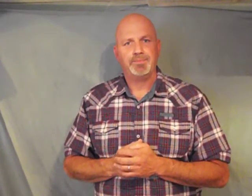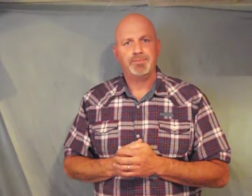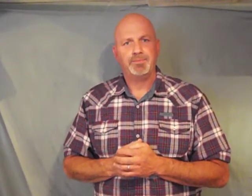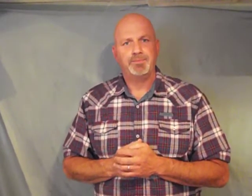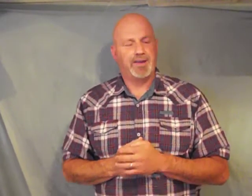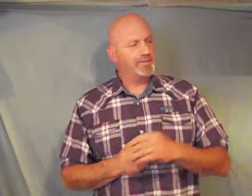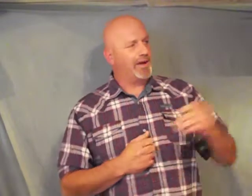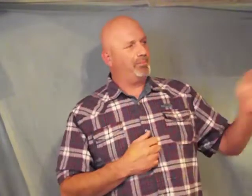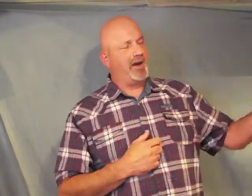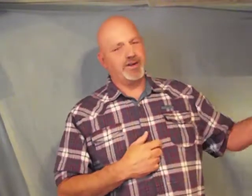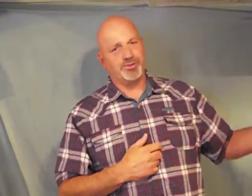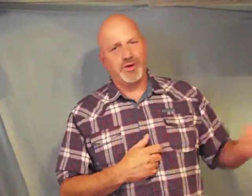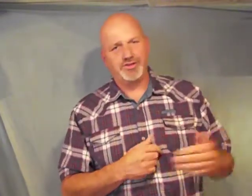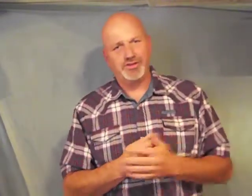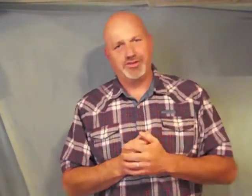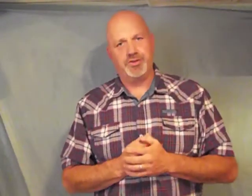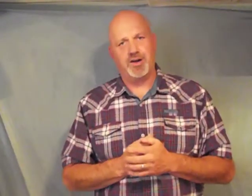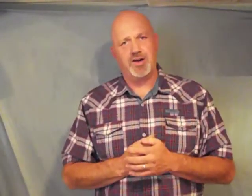because I'm not as rich as you are